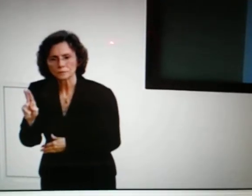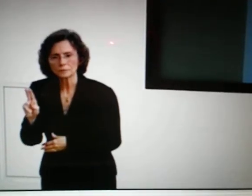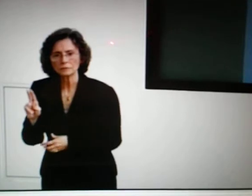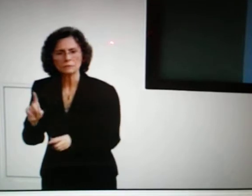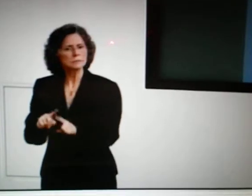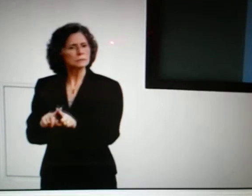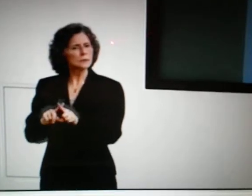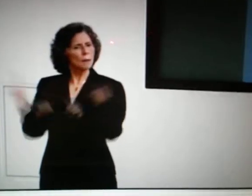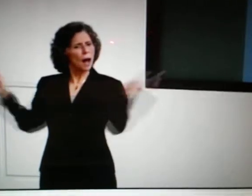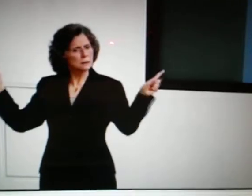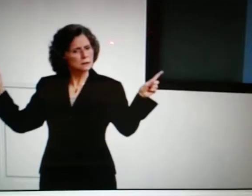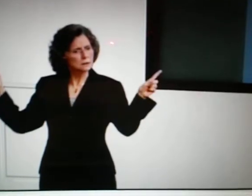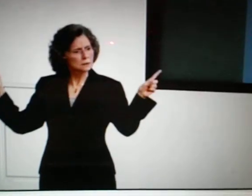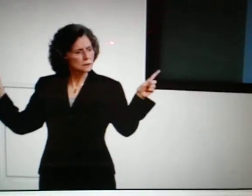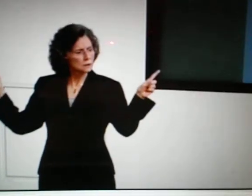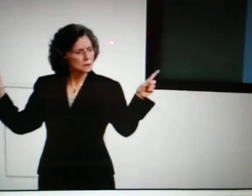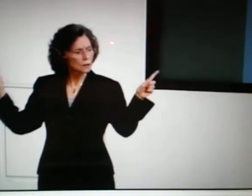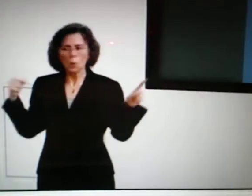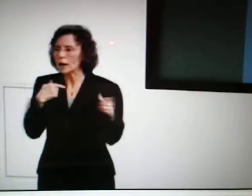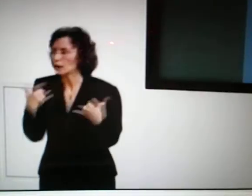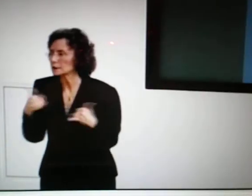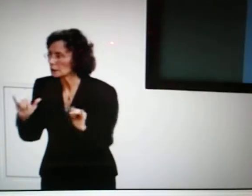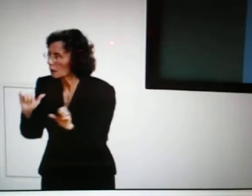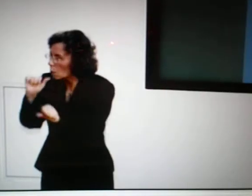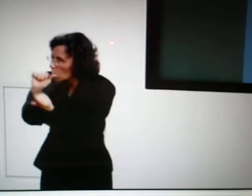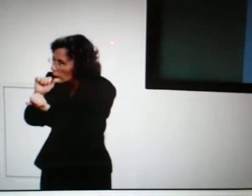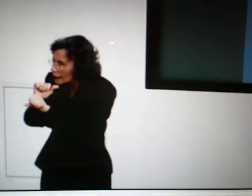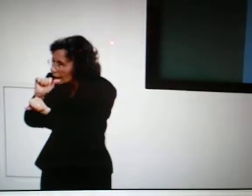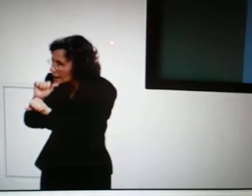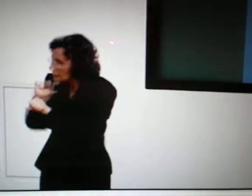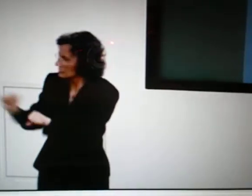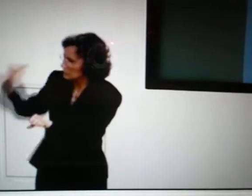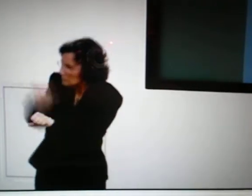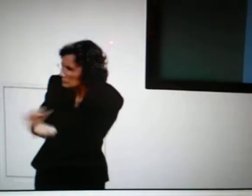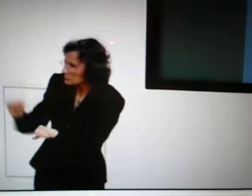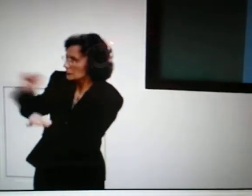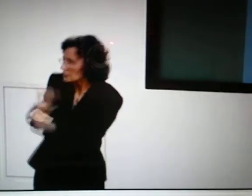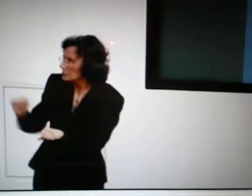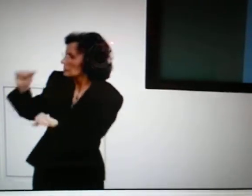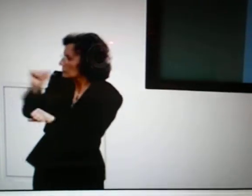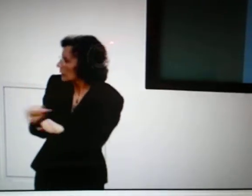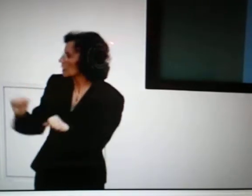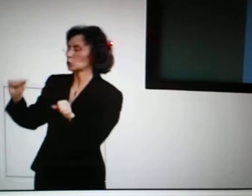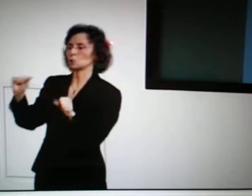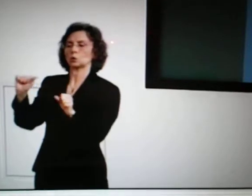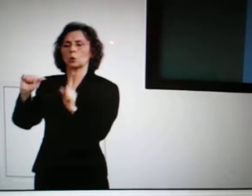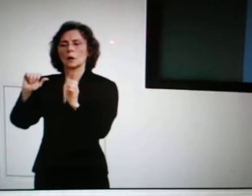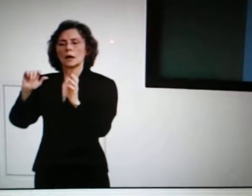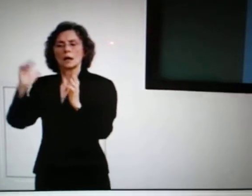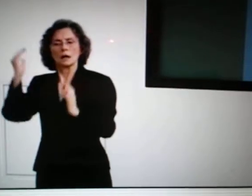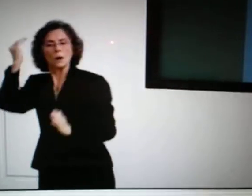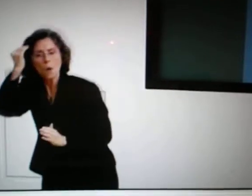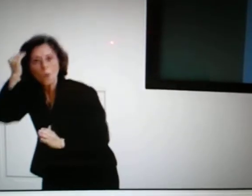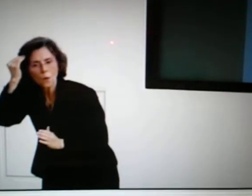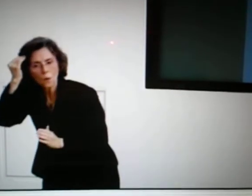bilingual here at Gallaudet. However, we are still working, the work continues,